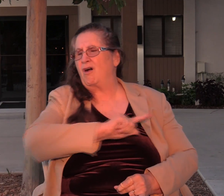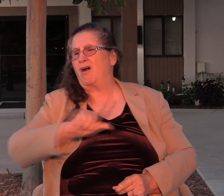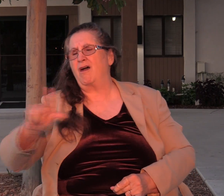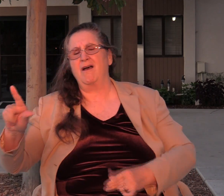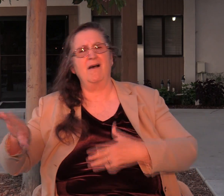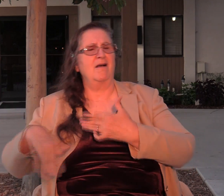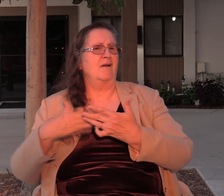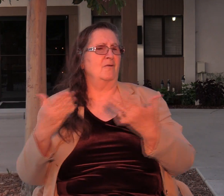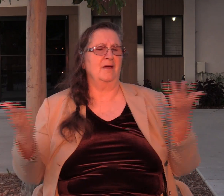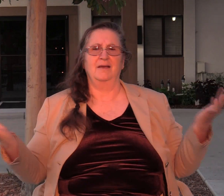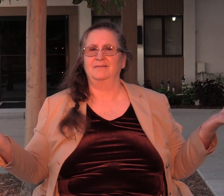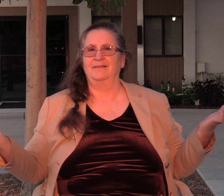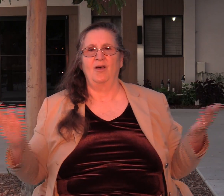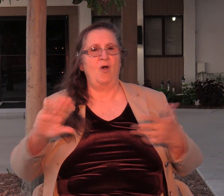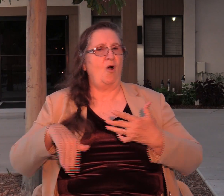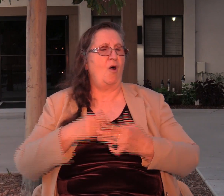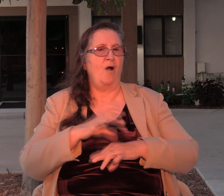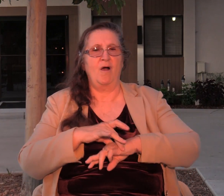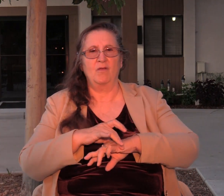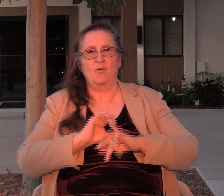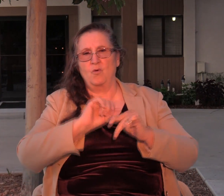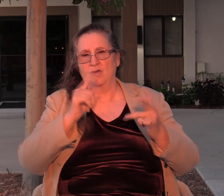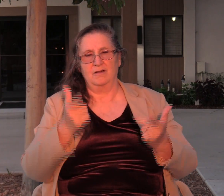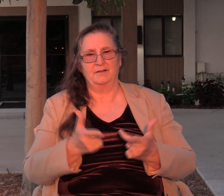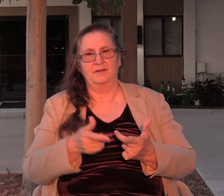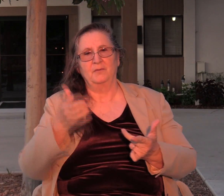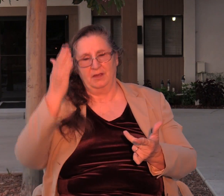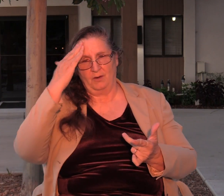everywhere in the world today the world as we know it is falling apart